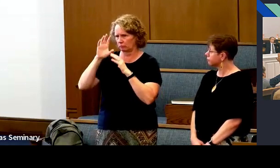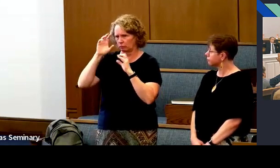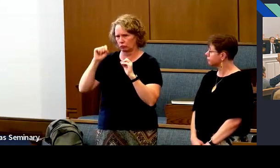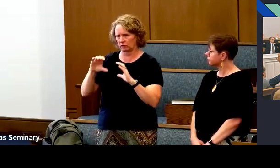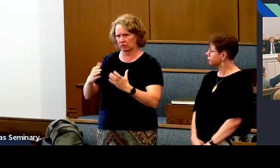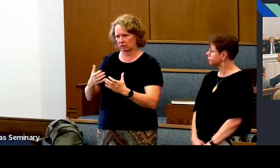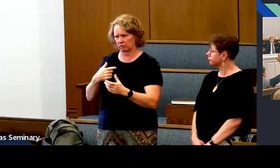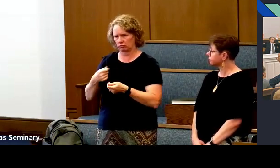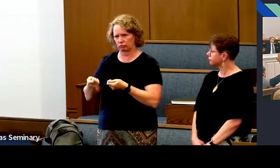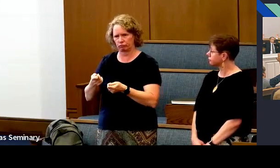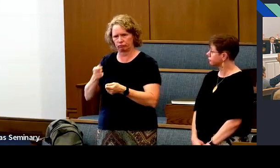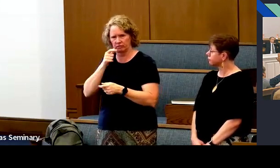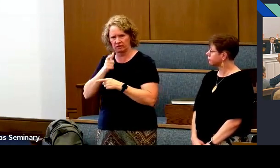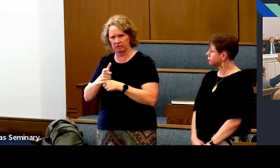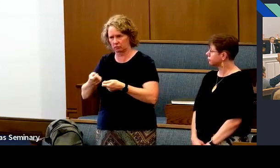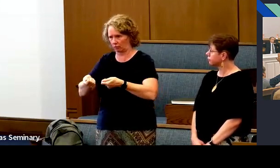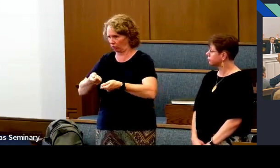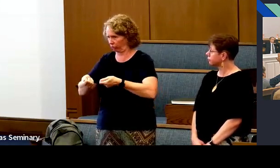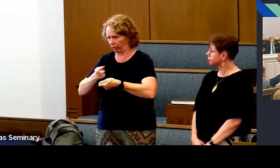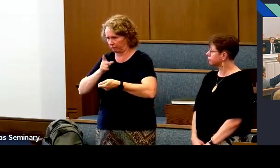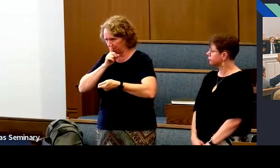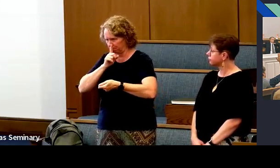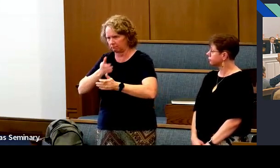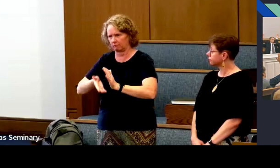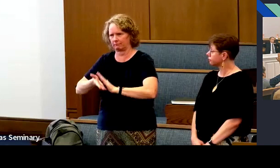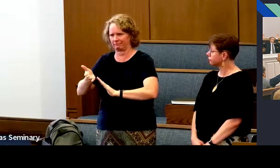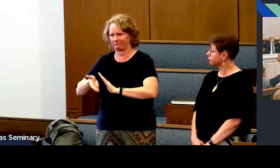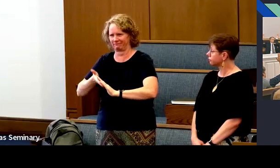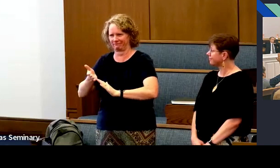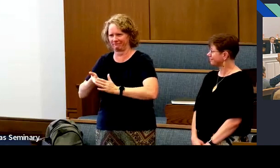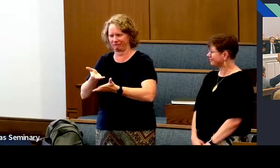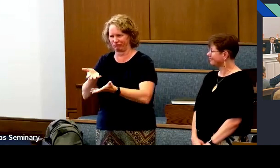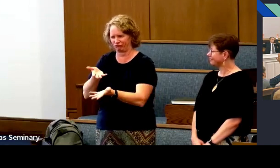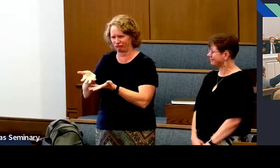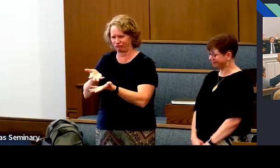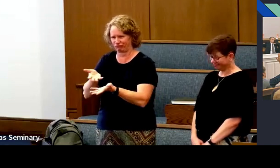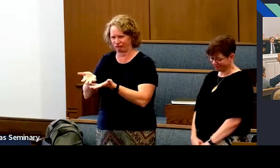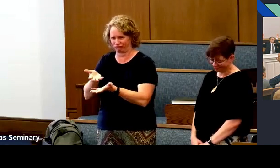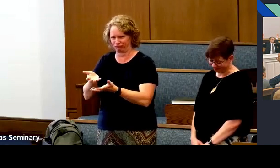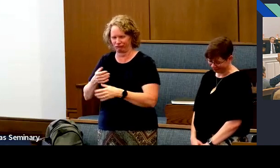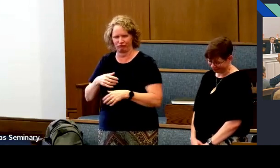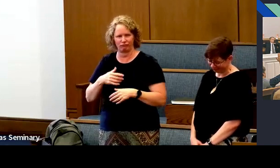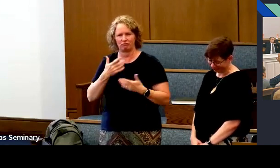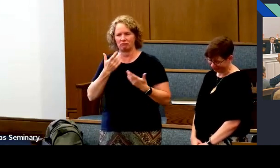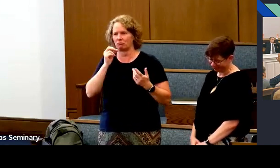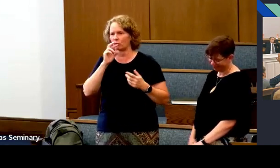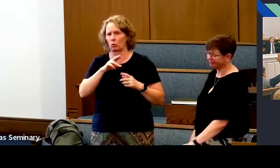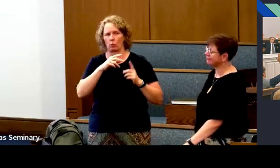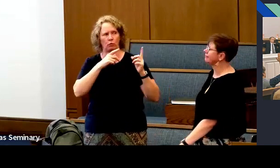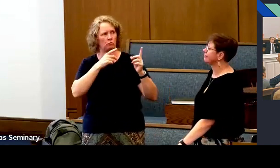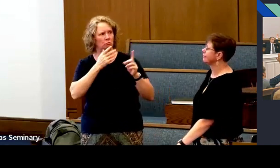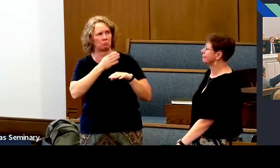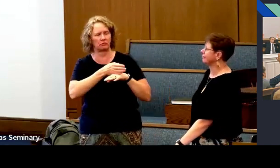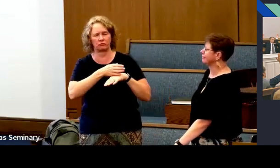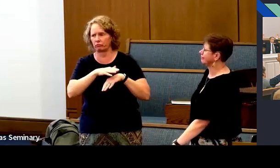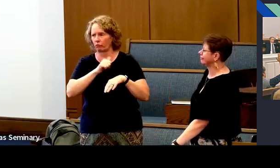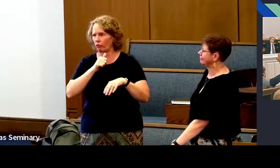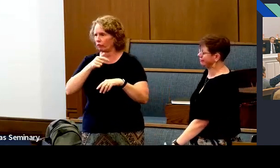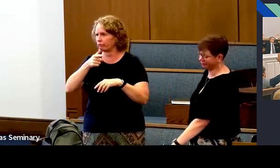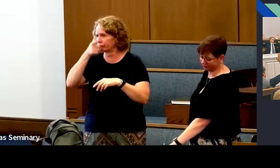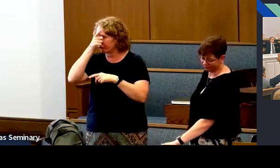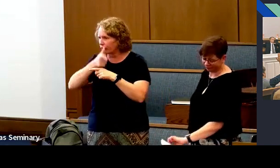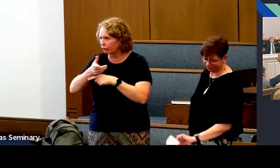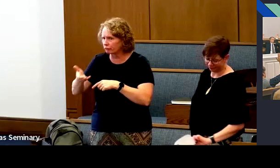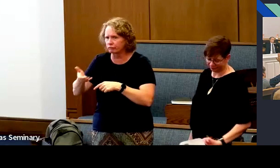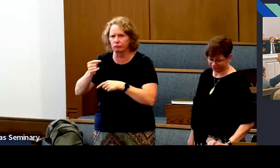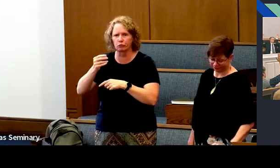Relief Society president, and so I'm not controlling, but I am administrating and running